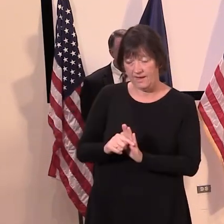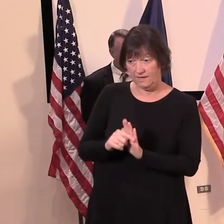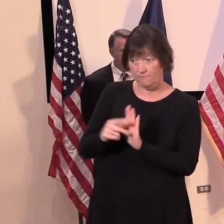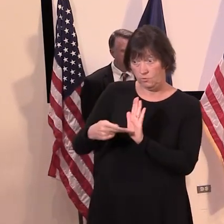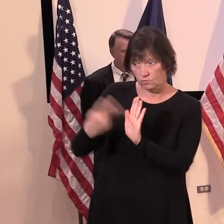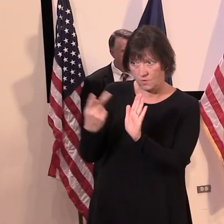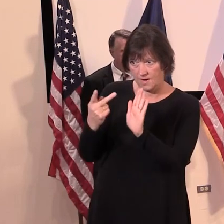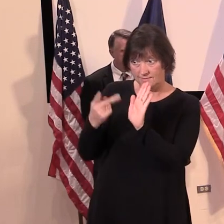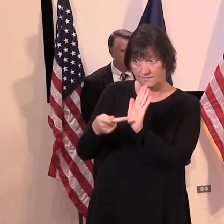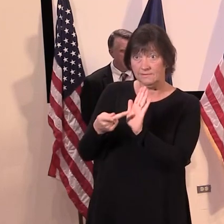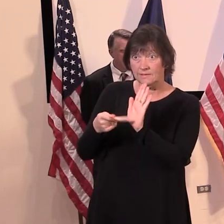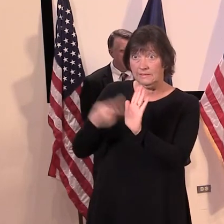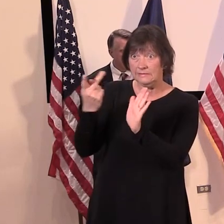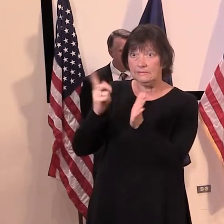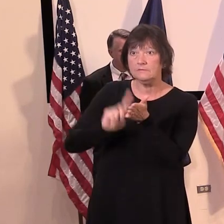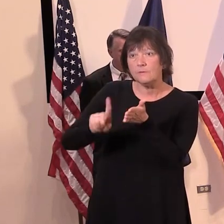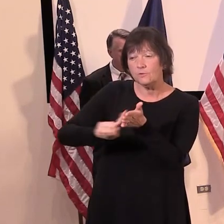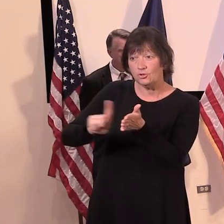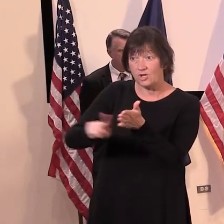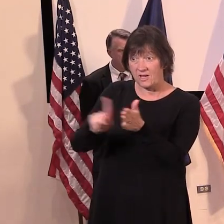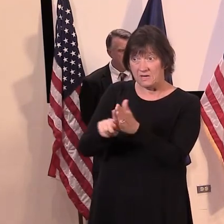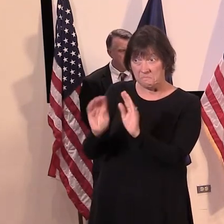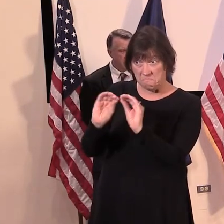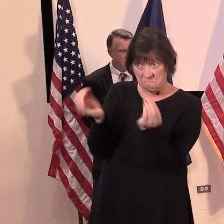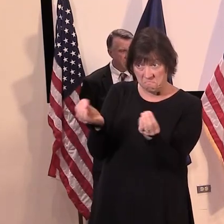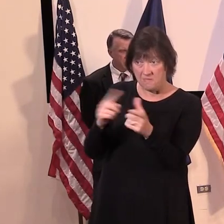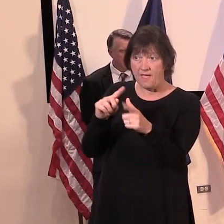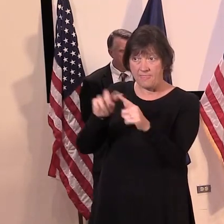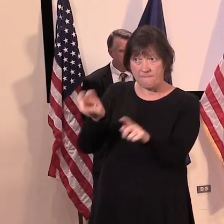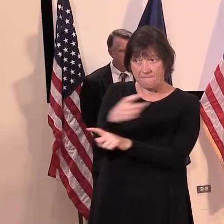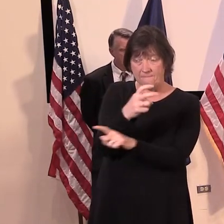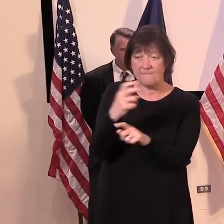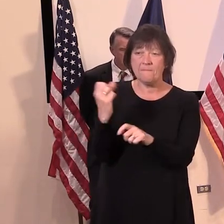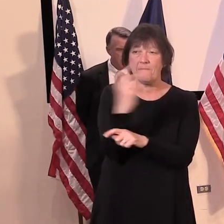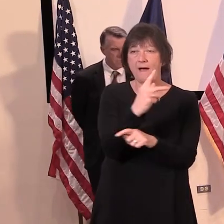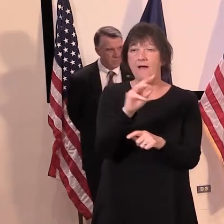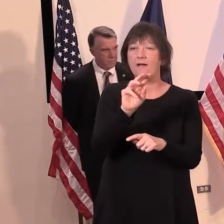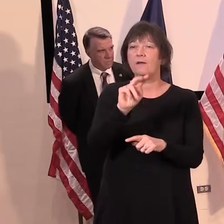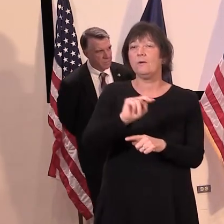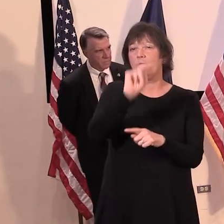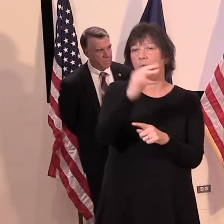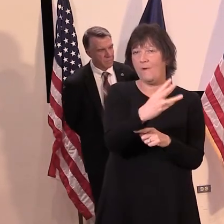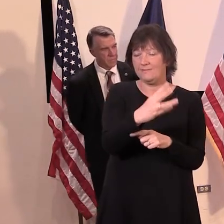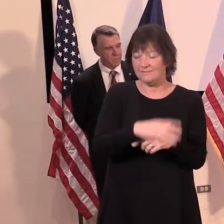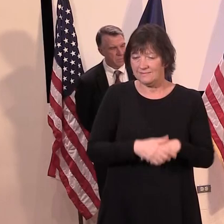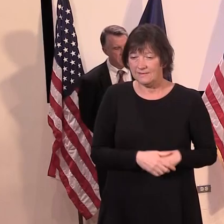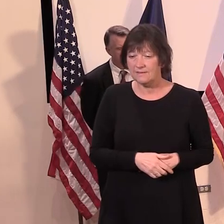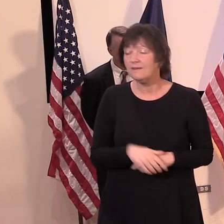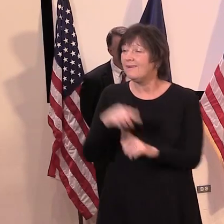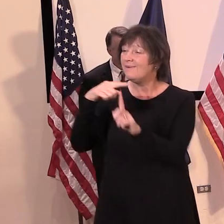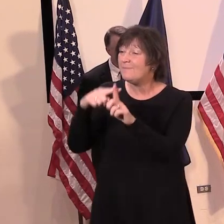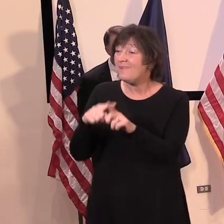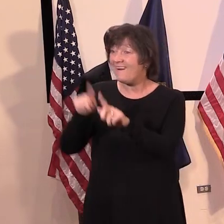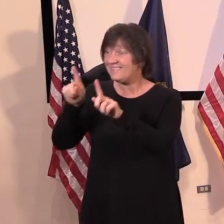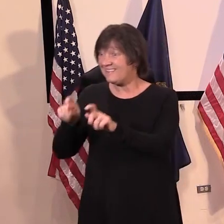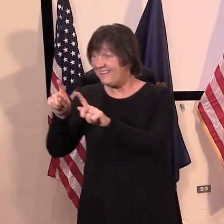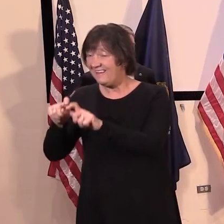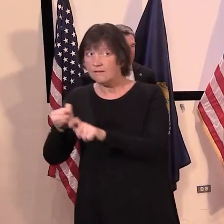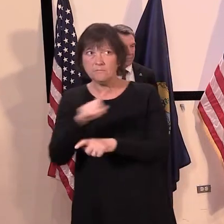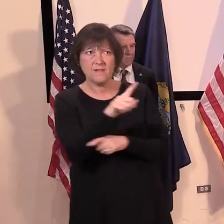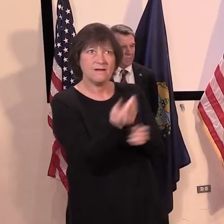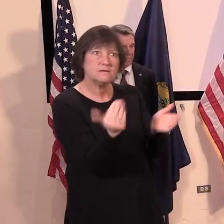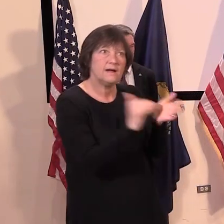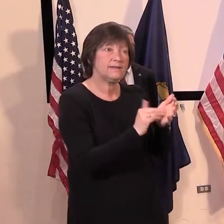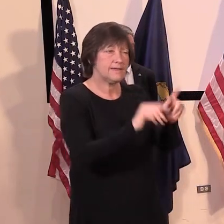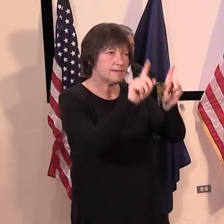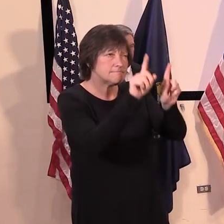be moved. Secondly, we want to make sure that Northwest has been, uh, tested as well for the second time